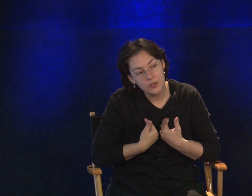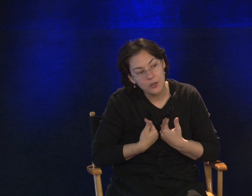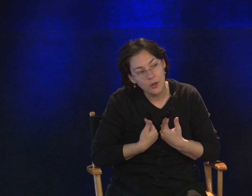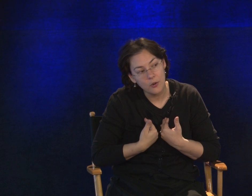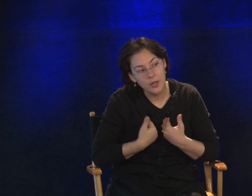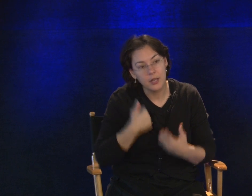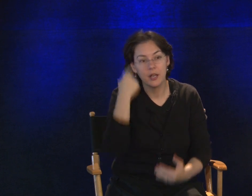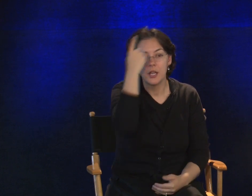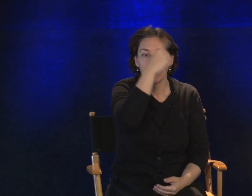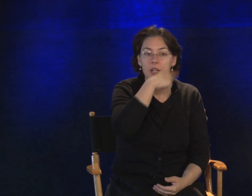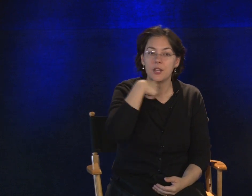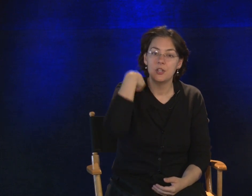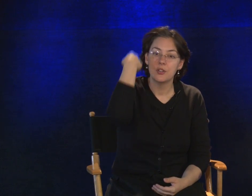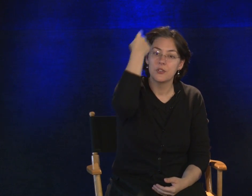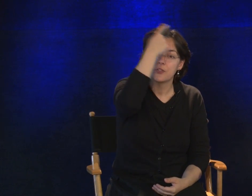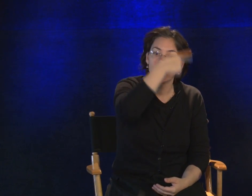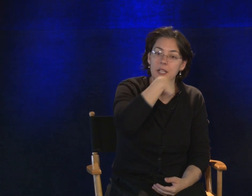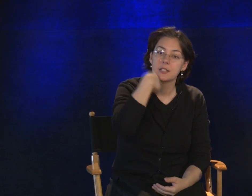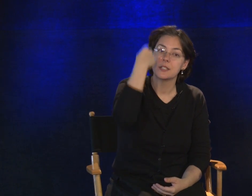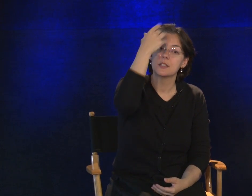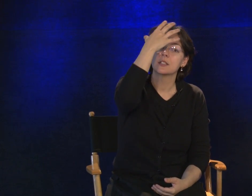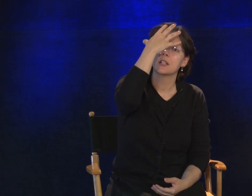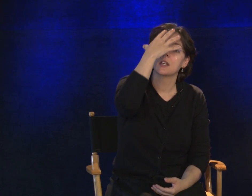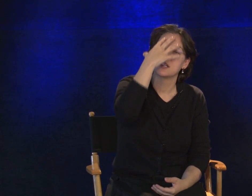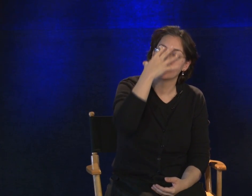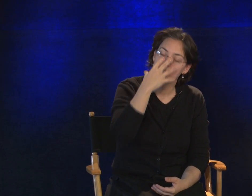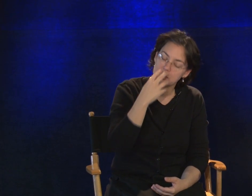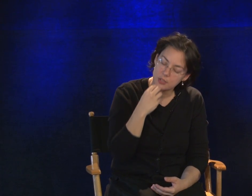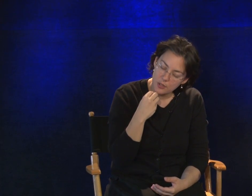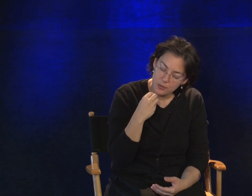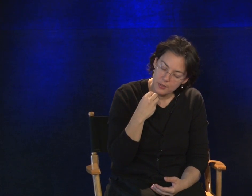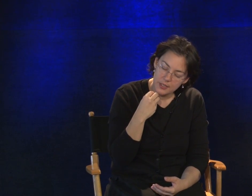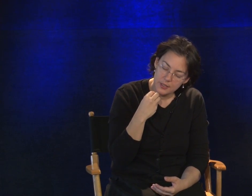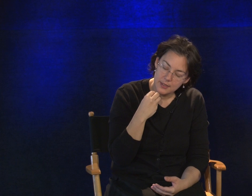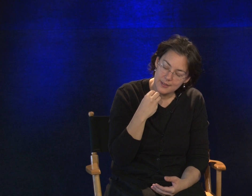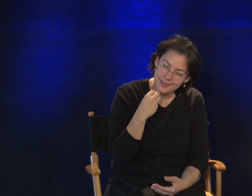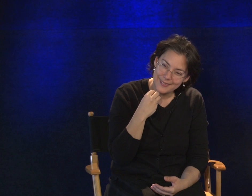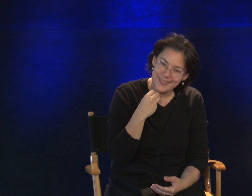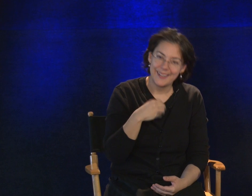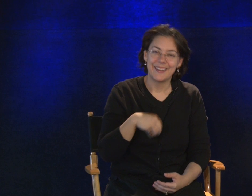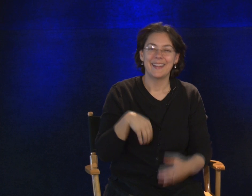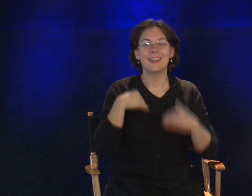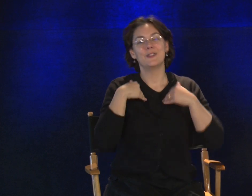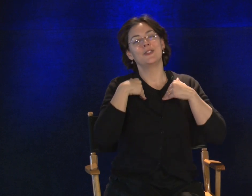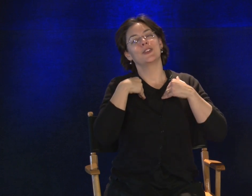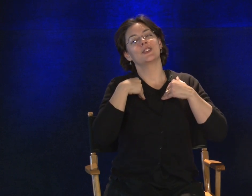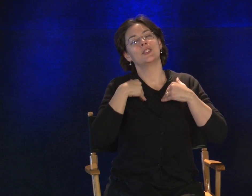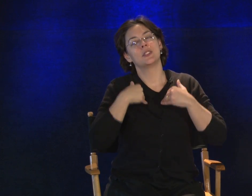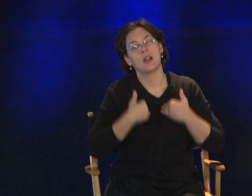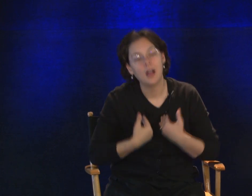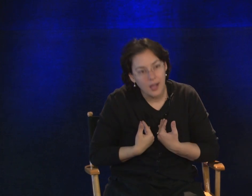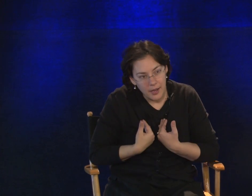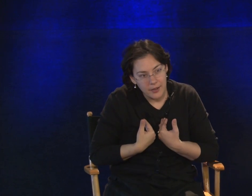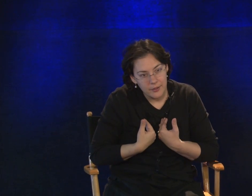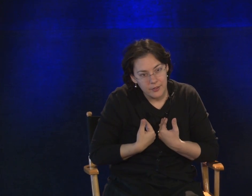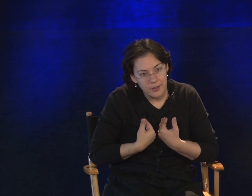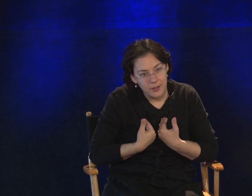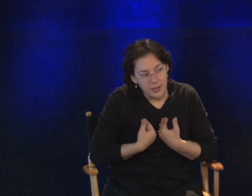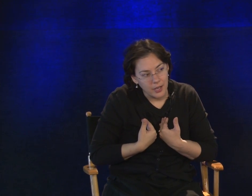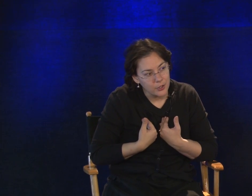you know it, then your face is gonna show it. If you're tired and